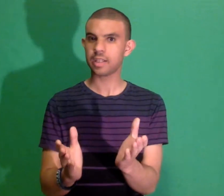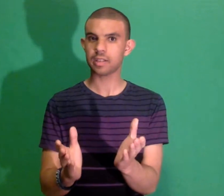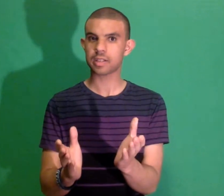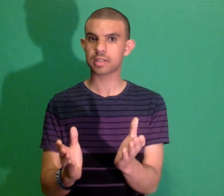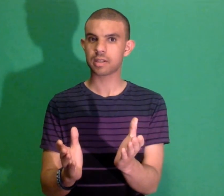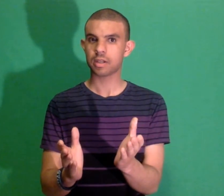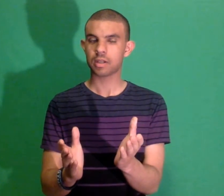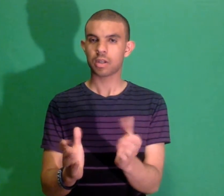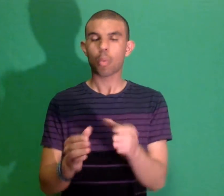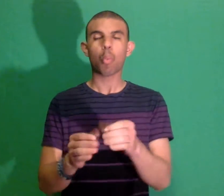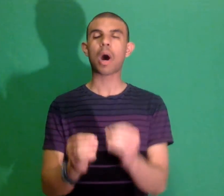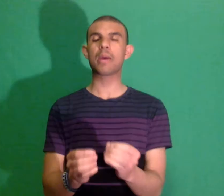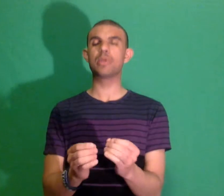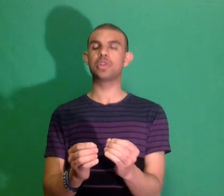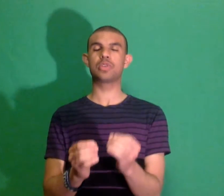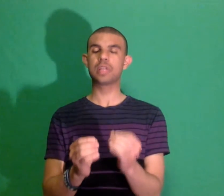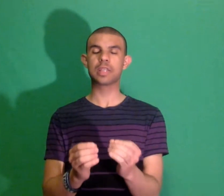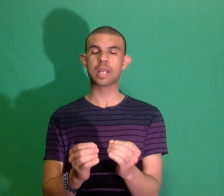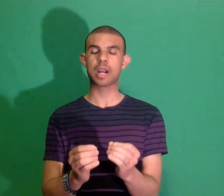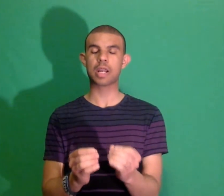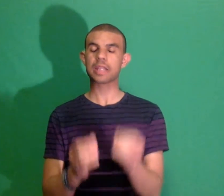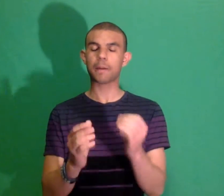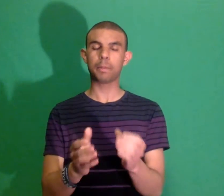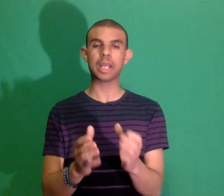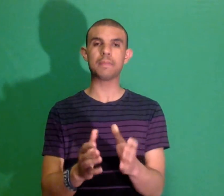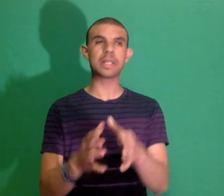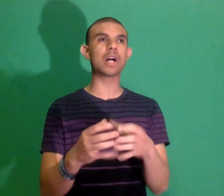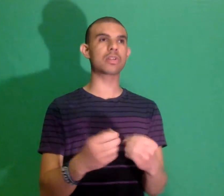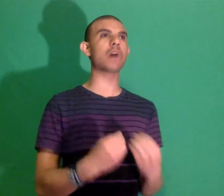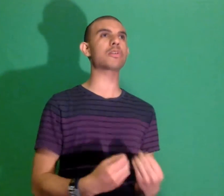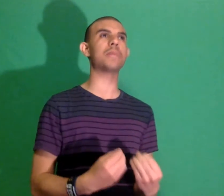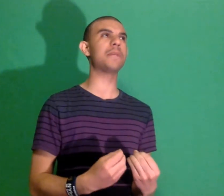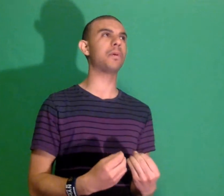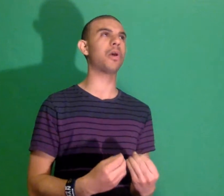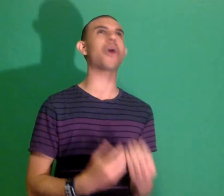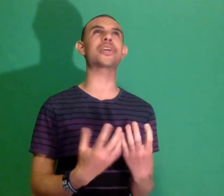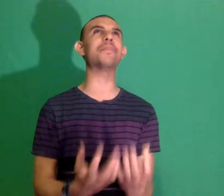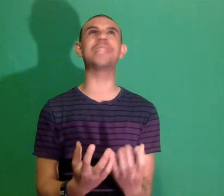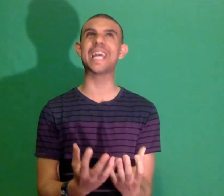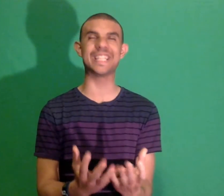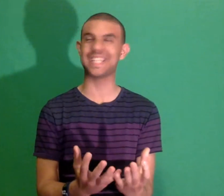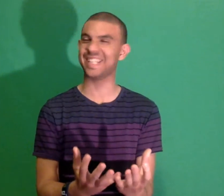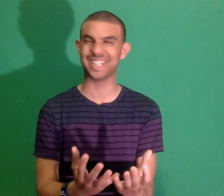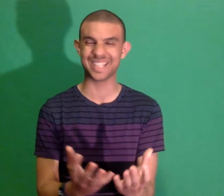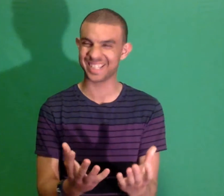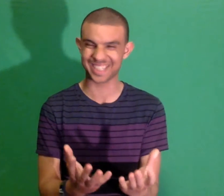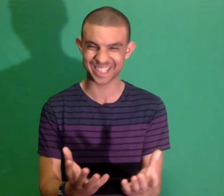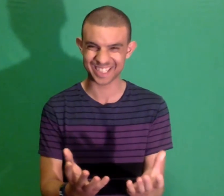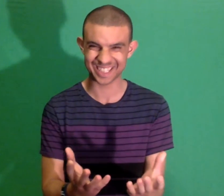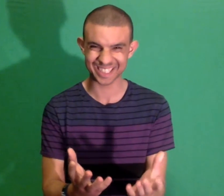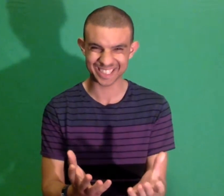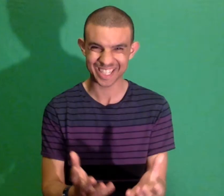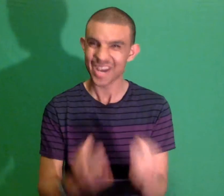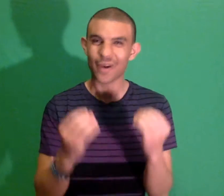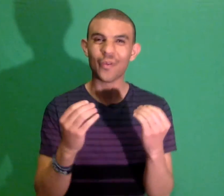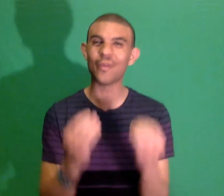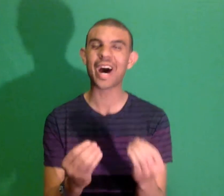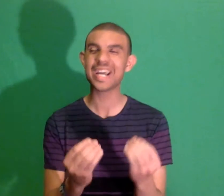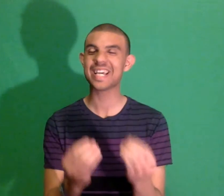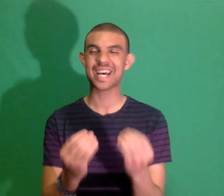why would you sit there and complain because other people are complaining why the hell